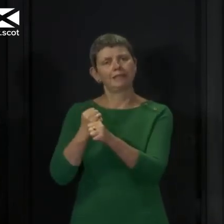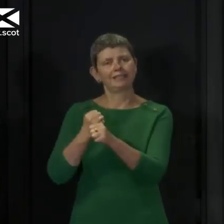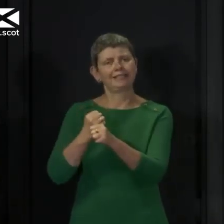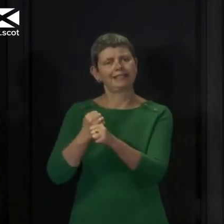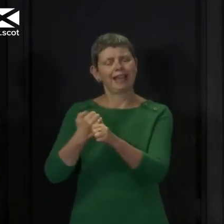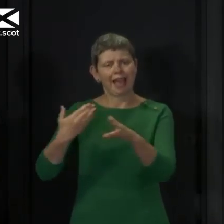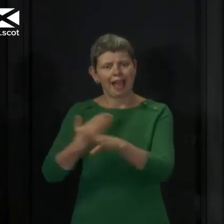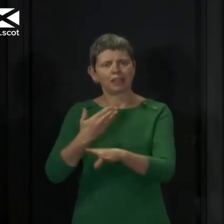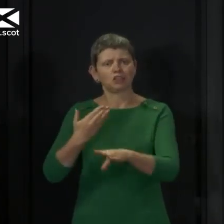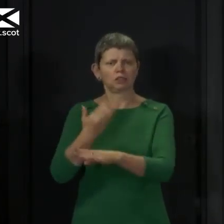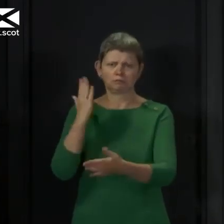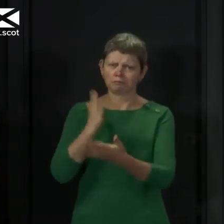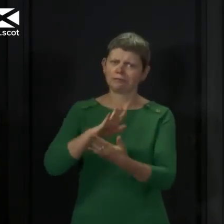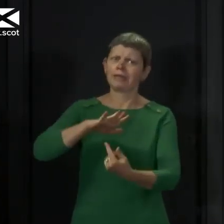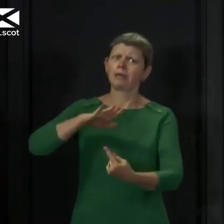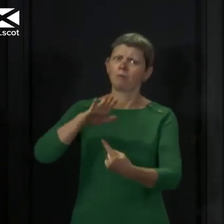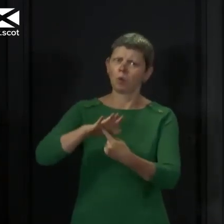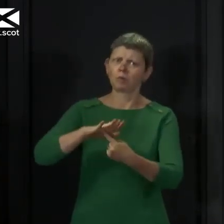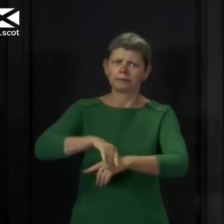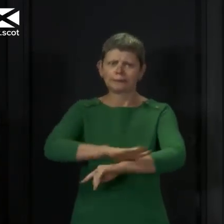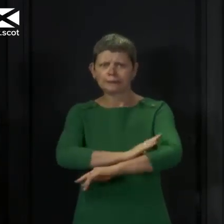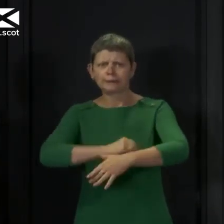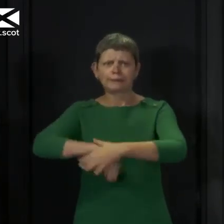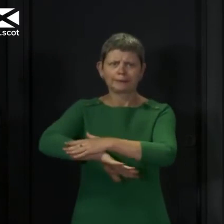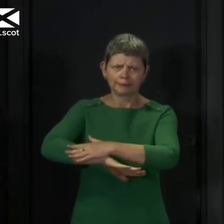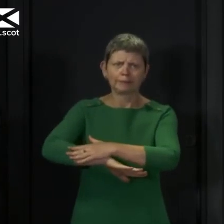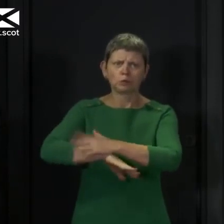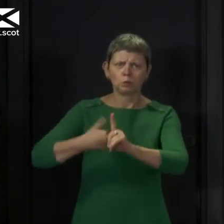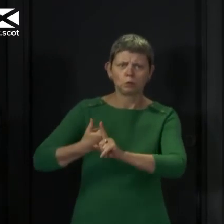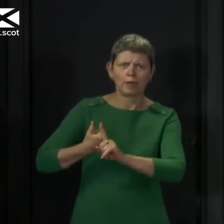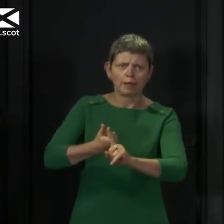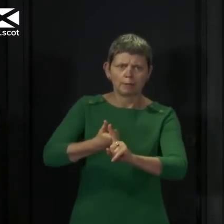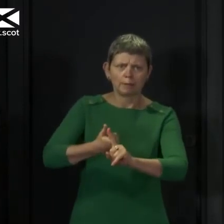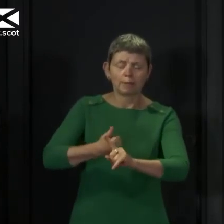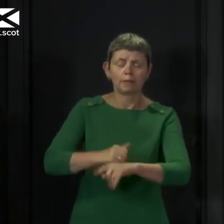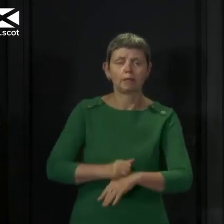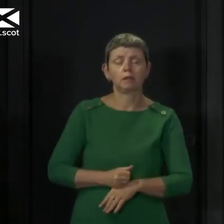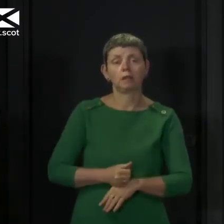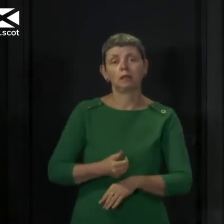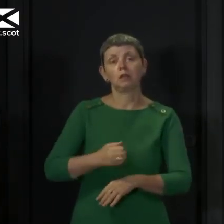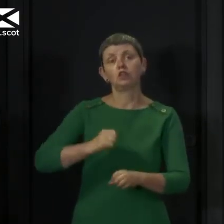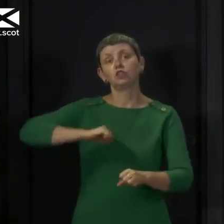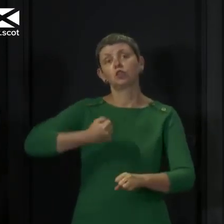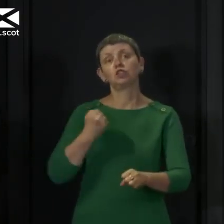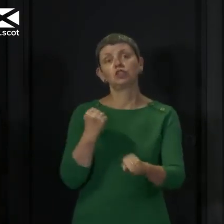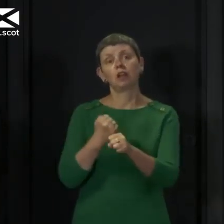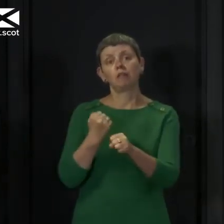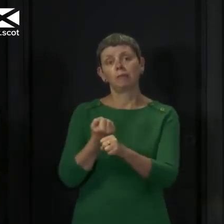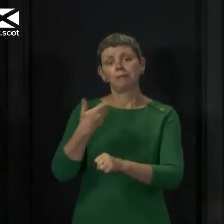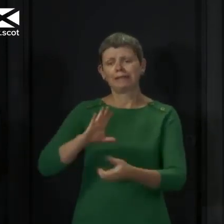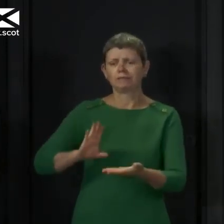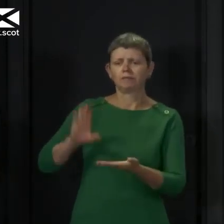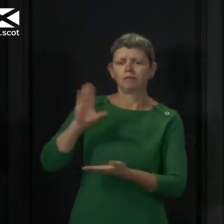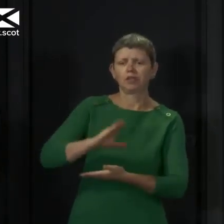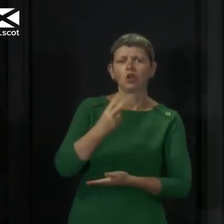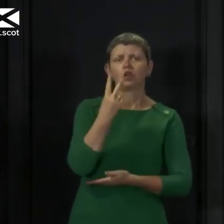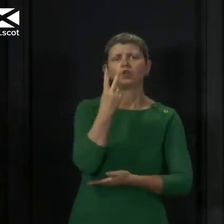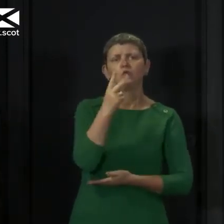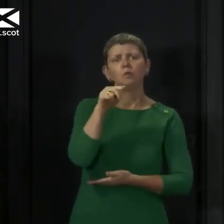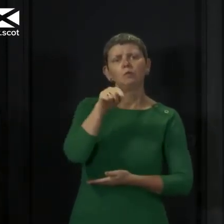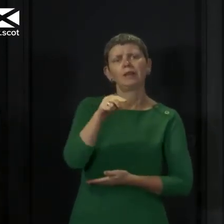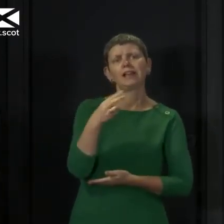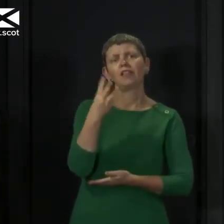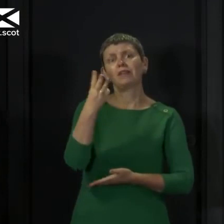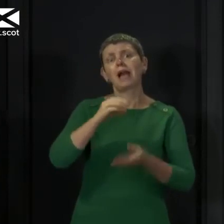continue to be so important. The Scottish Government has already allocated more than £2.3 billion to help businesses and protect